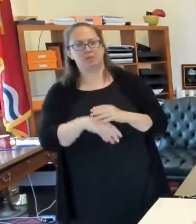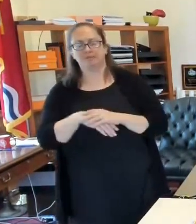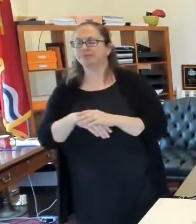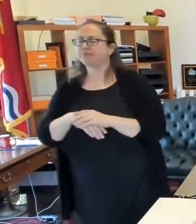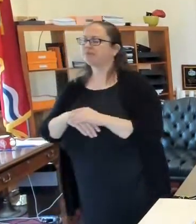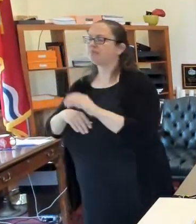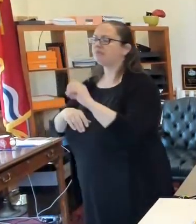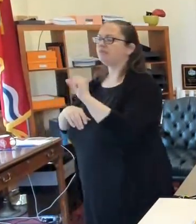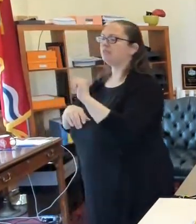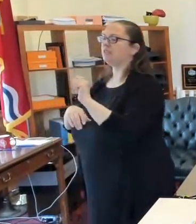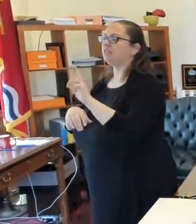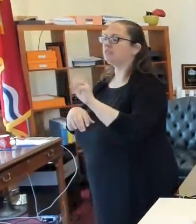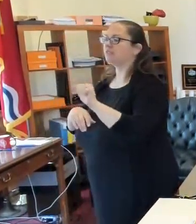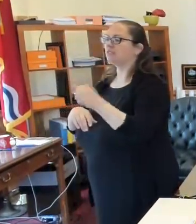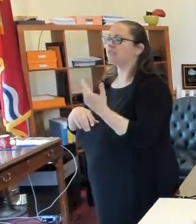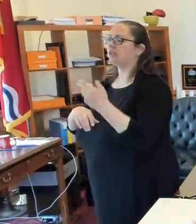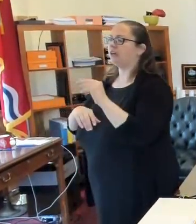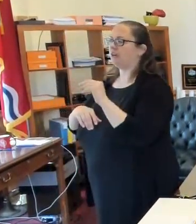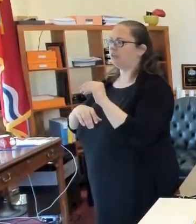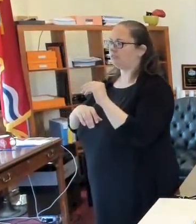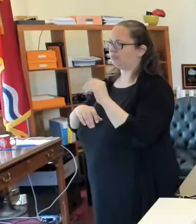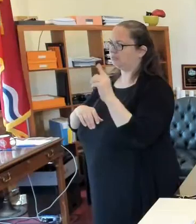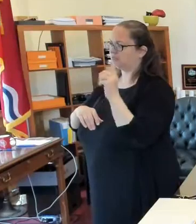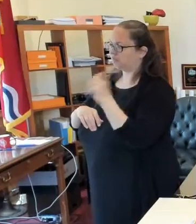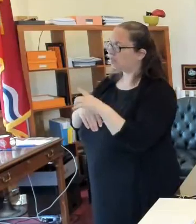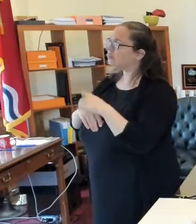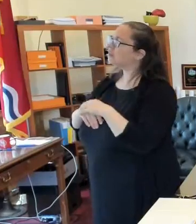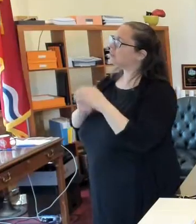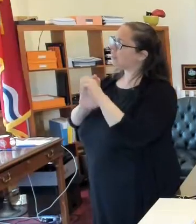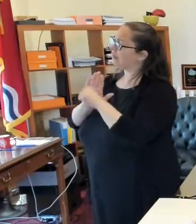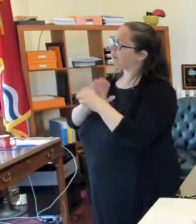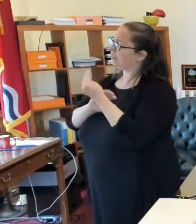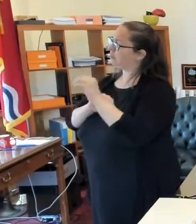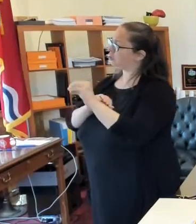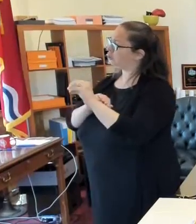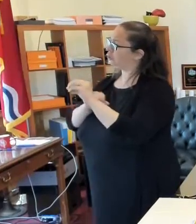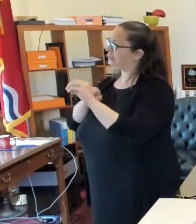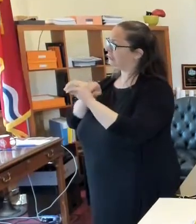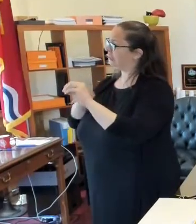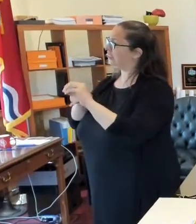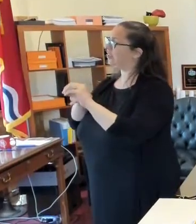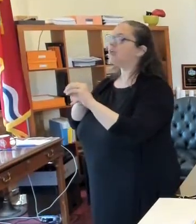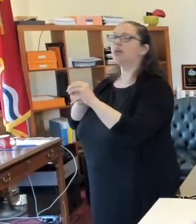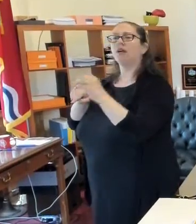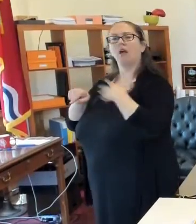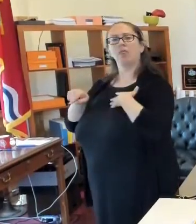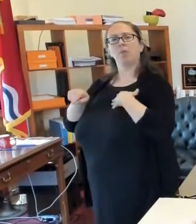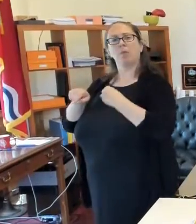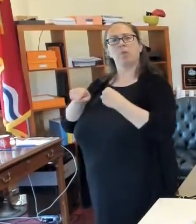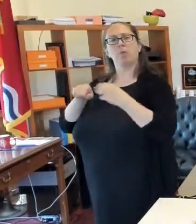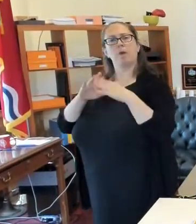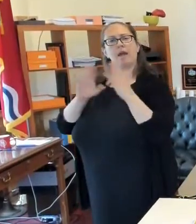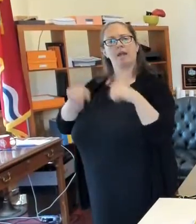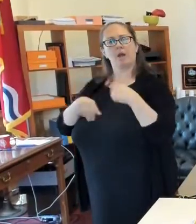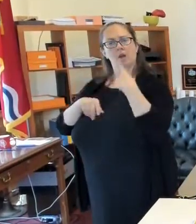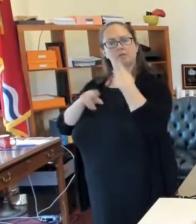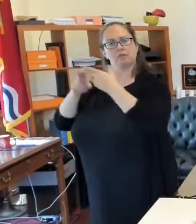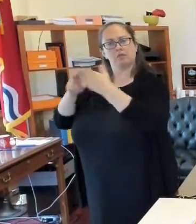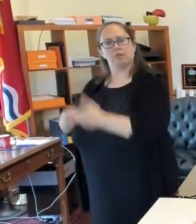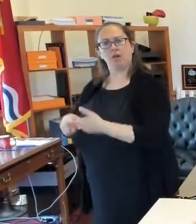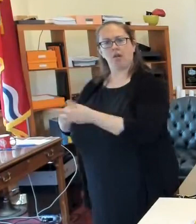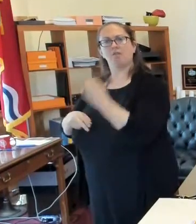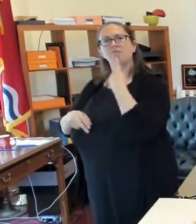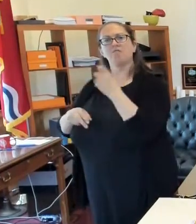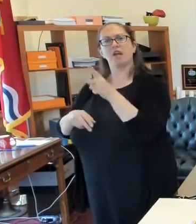Sarah Mayer, so, uh, the state of Missouri was listed by the White House as a red zone and they recommend